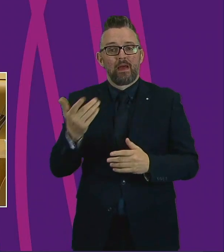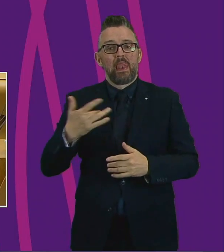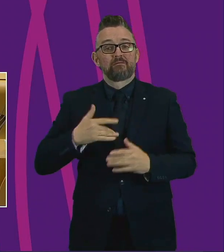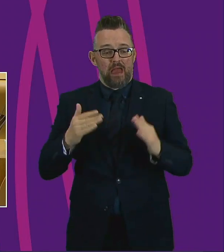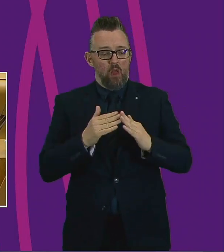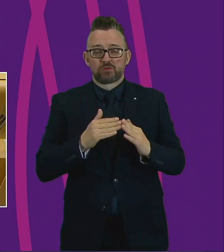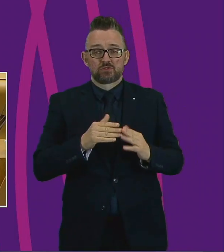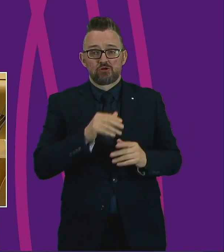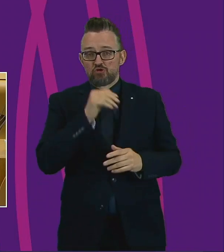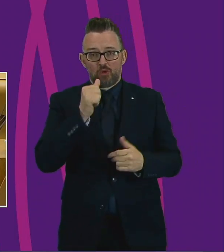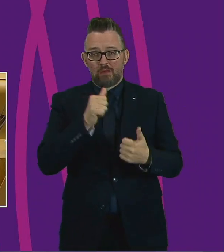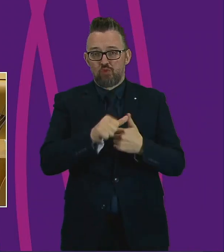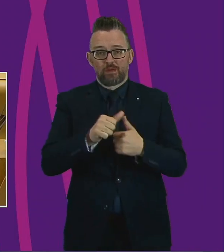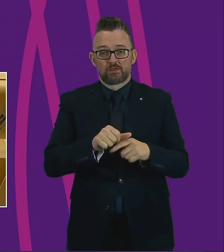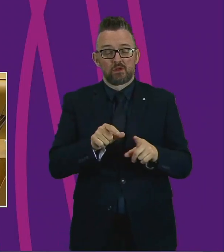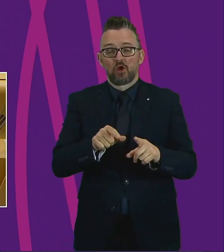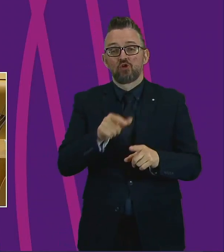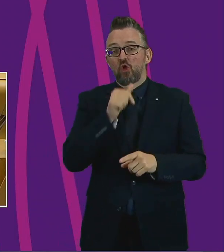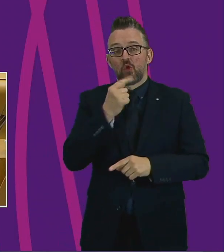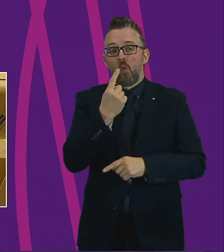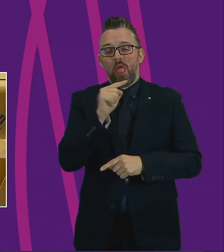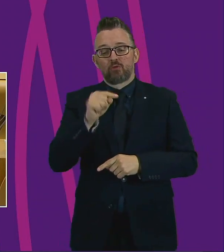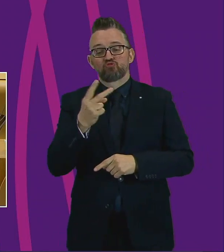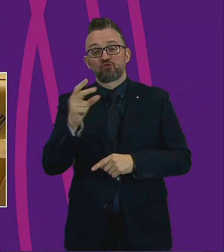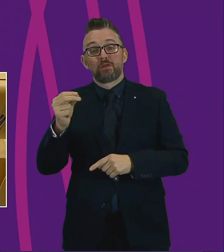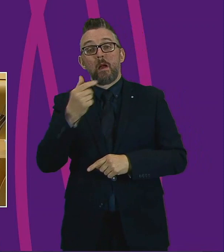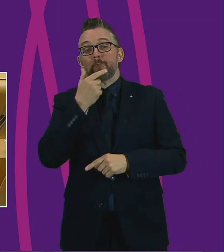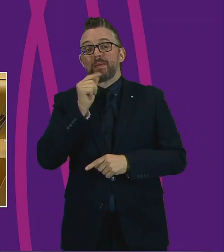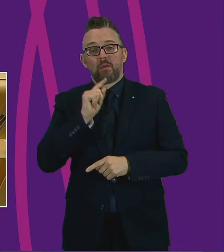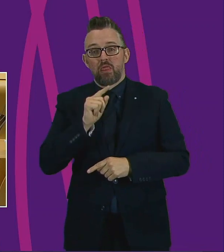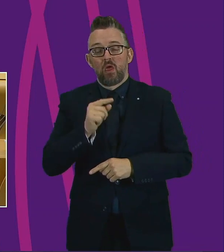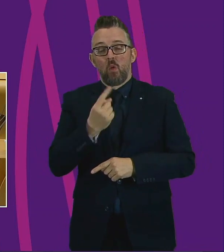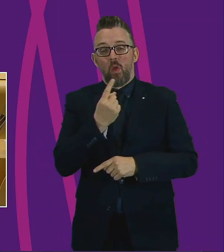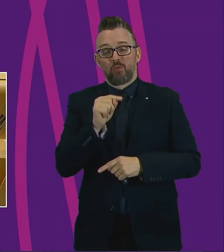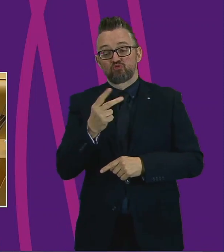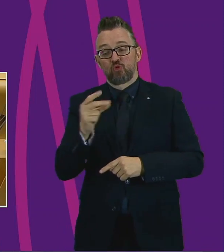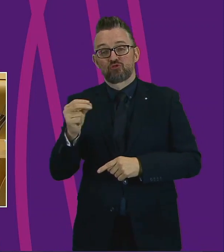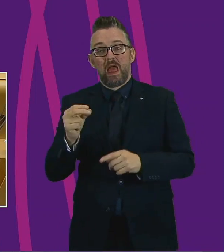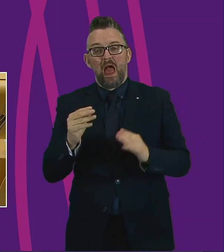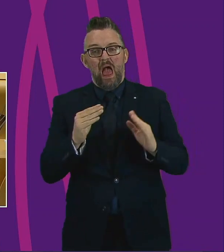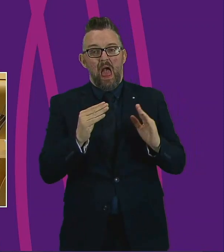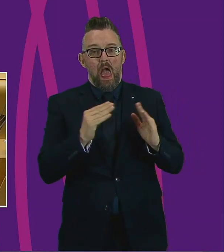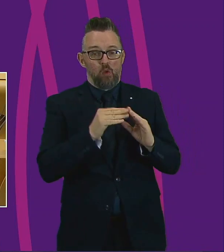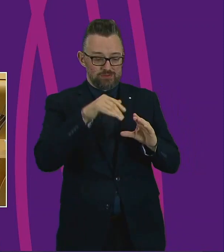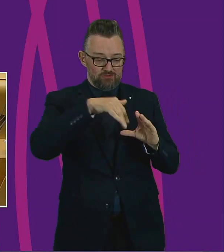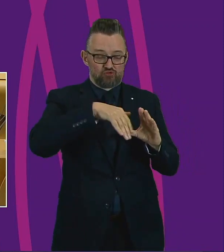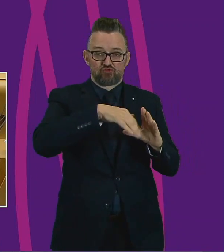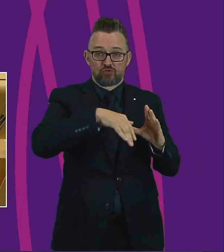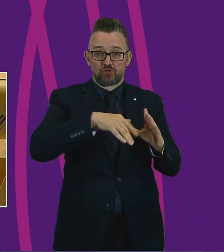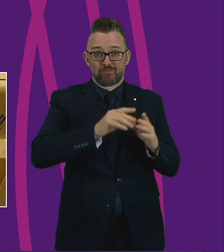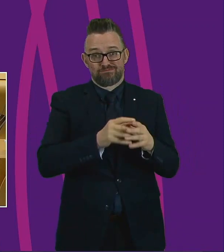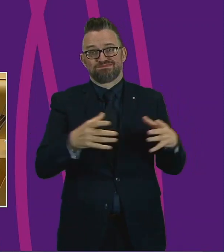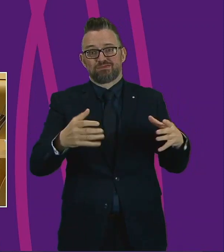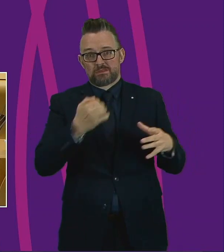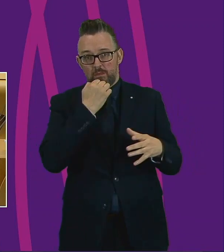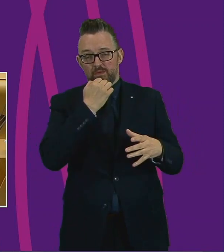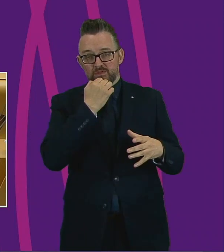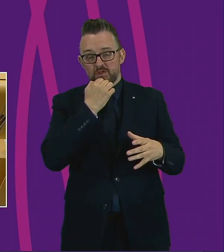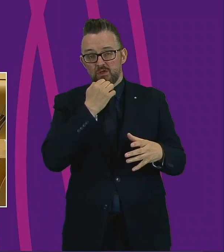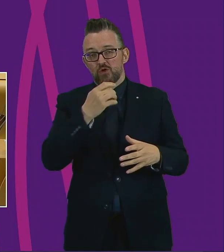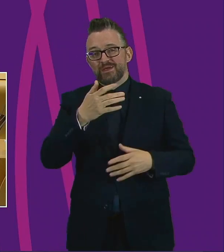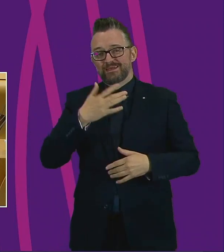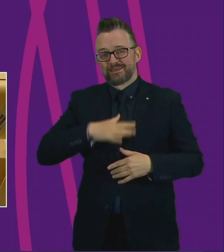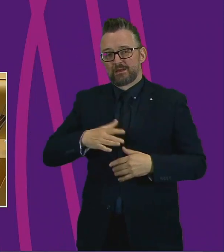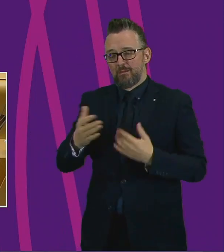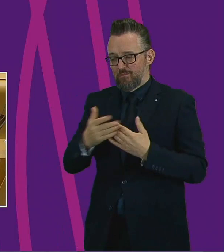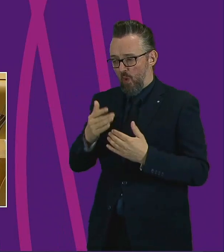And that's not 1,200 people, that's 1,200 households. So there's much more that needs to be done to provide long-term, suitable